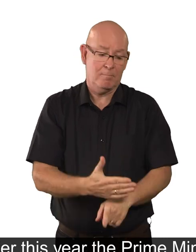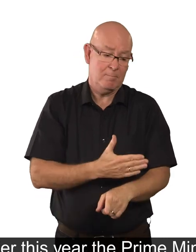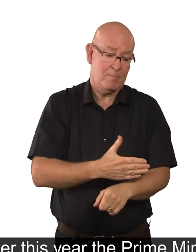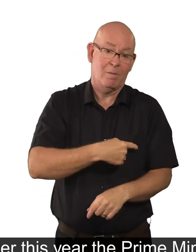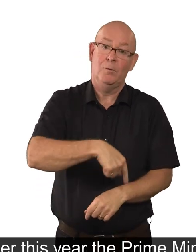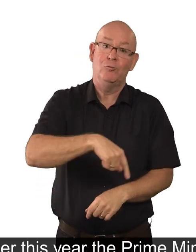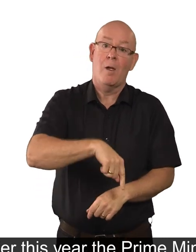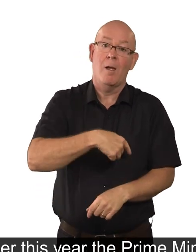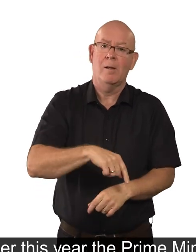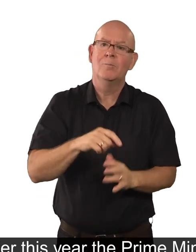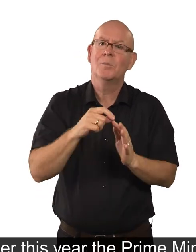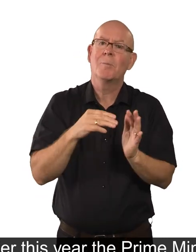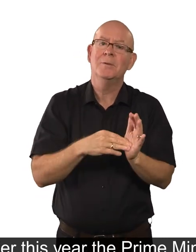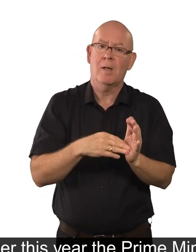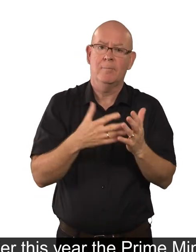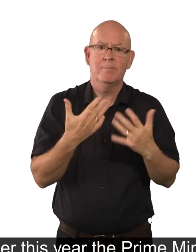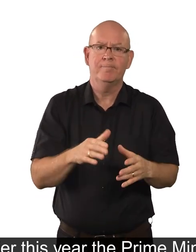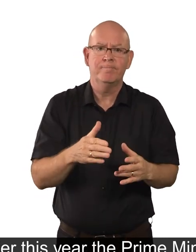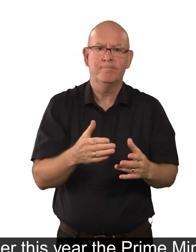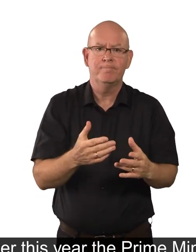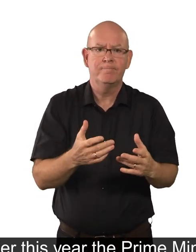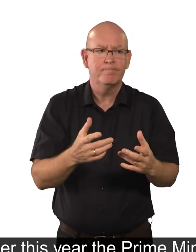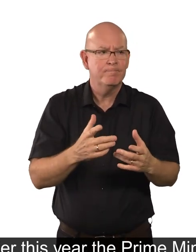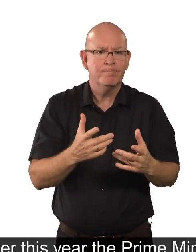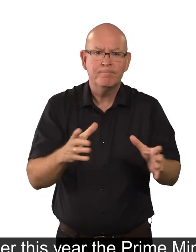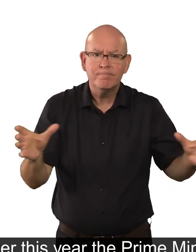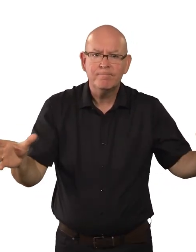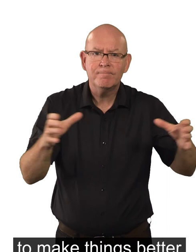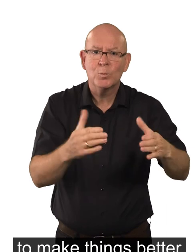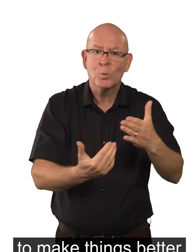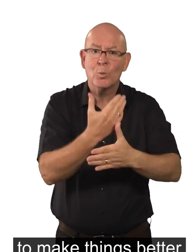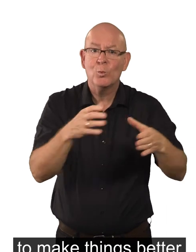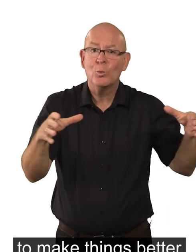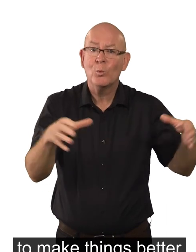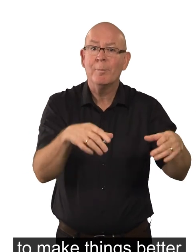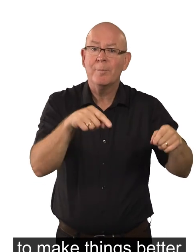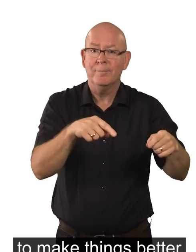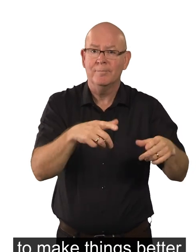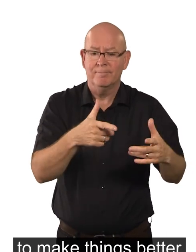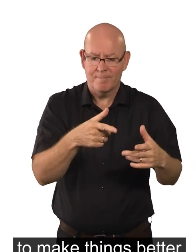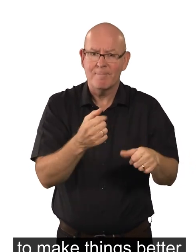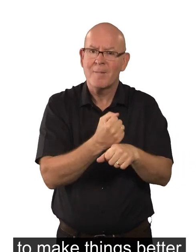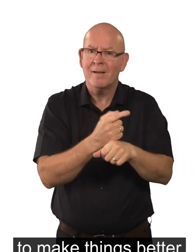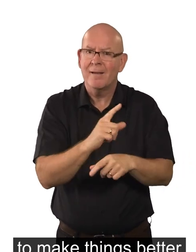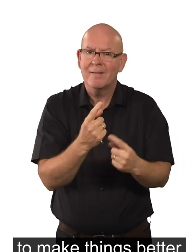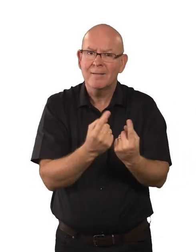Earlier this year, the Prime Minister put together a new group to make things better for disabled people.